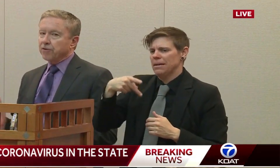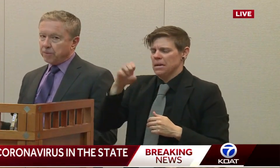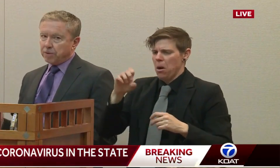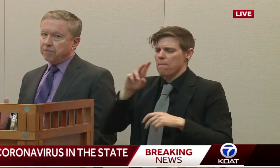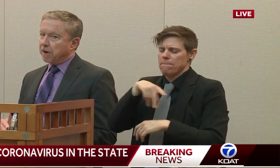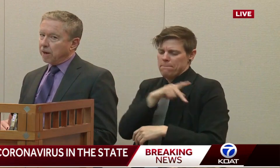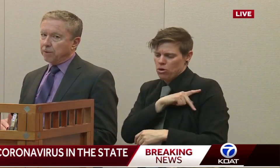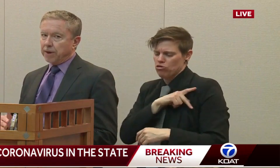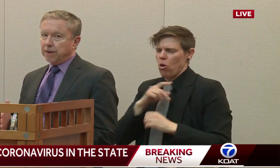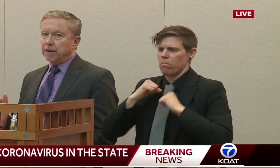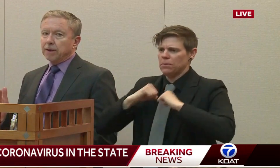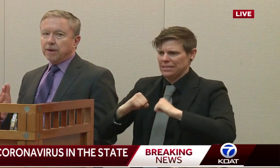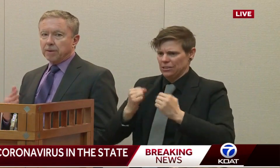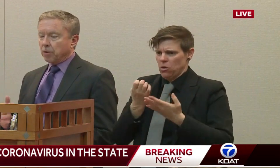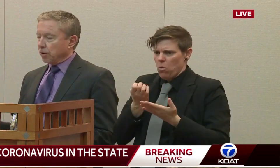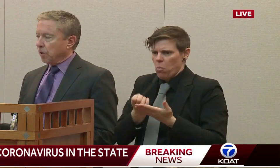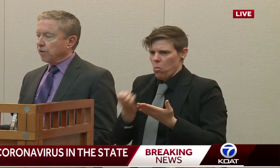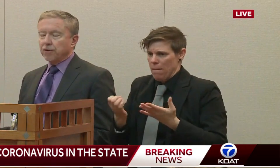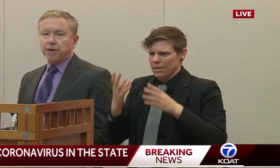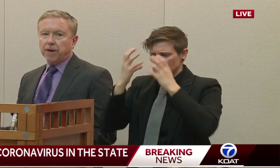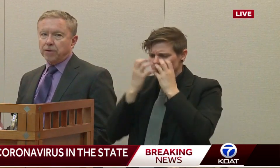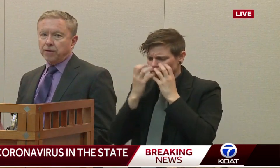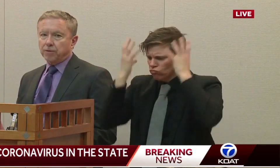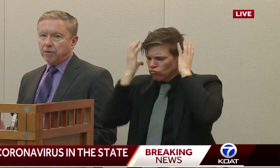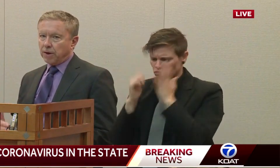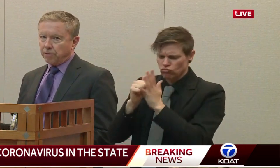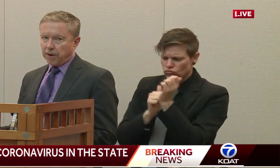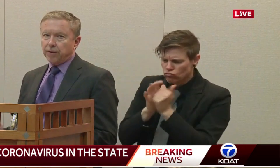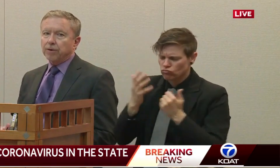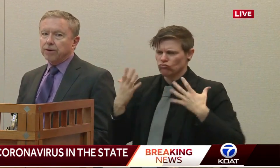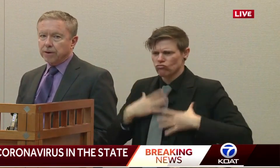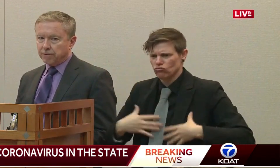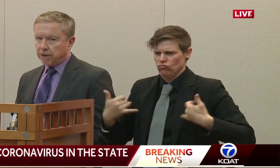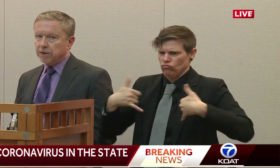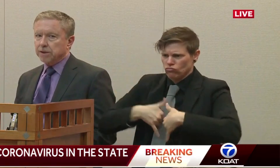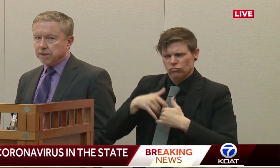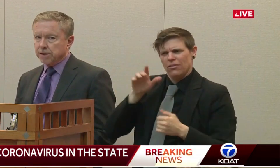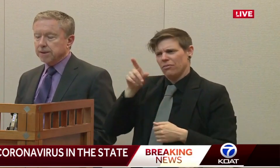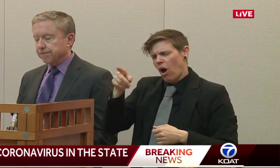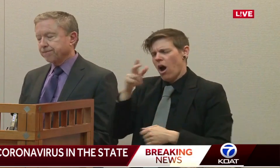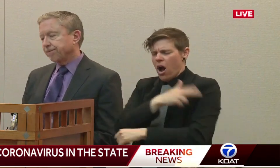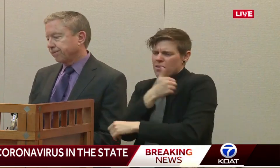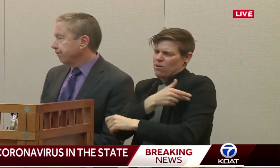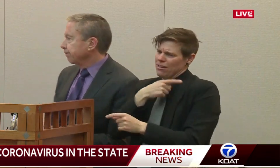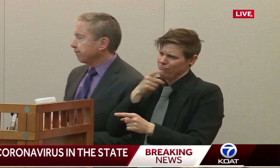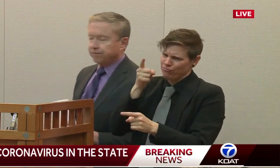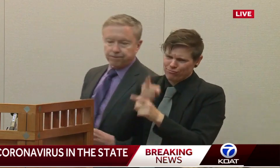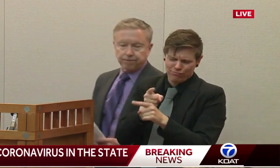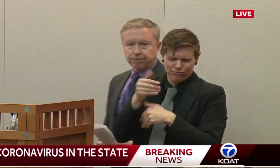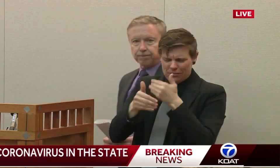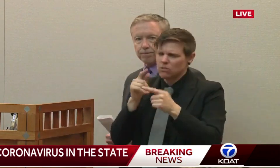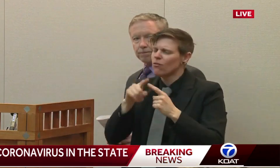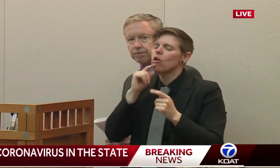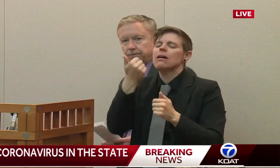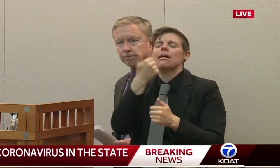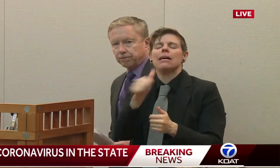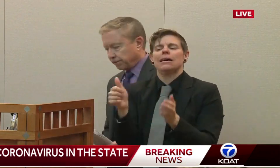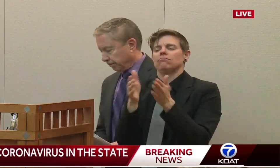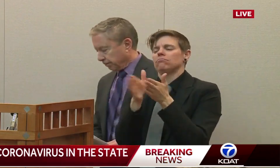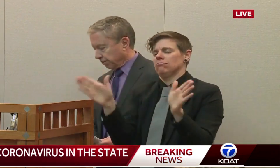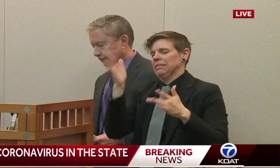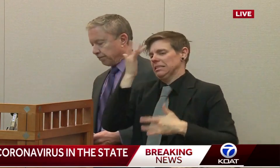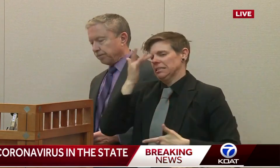And they're simply following the protocols that they use for every other infectious disease. So is it a one-to-one